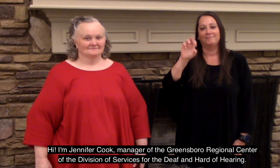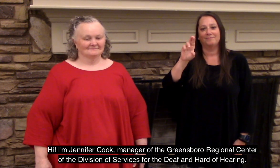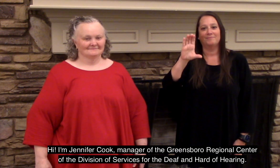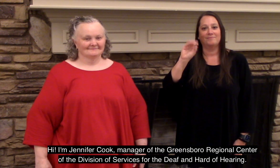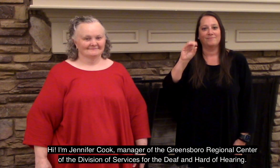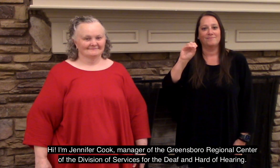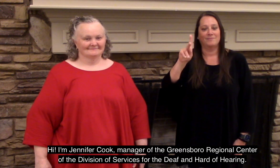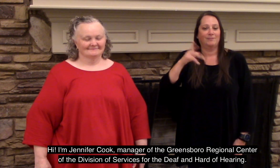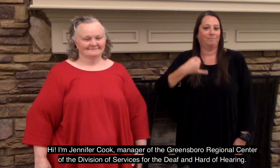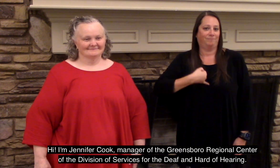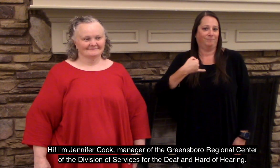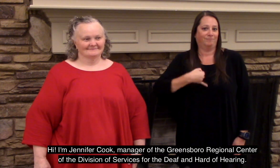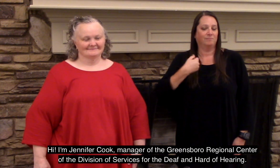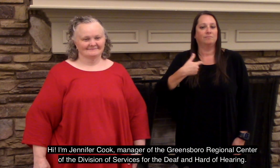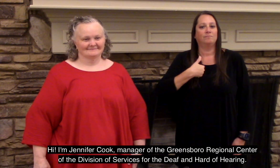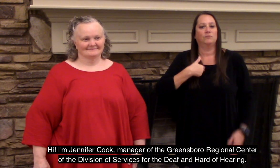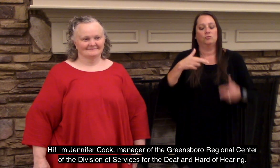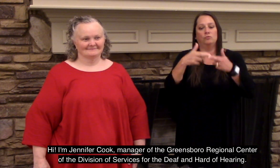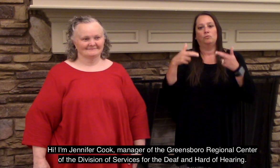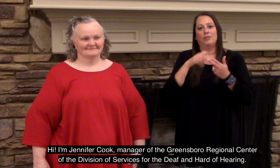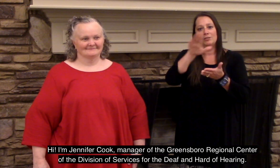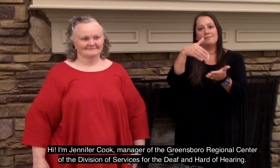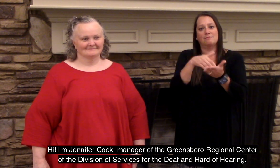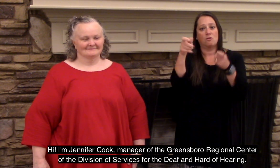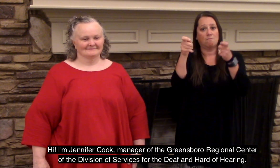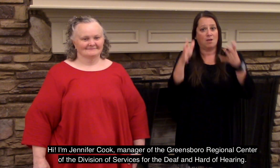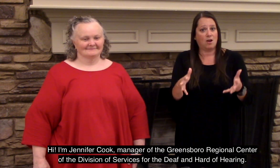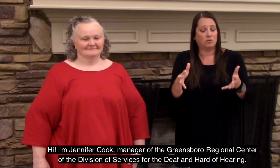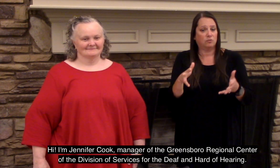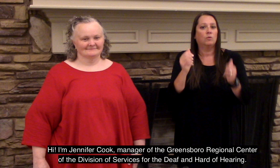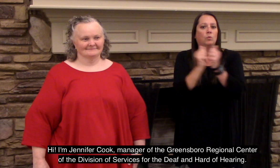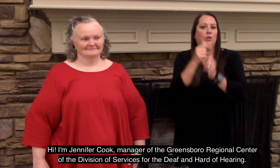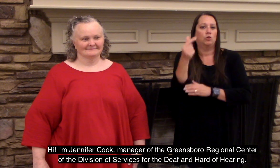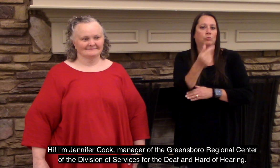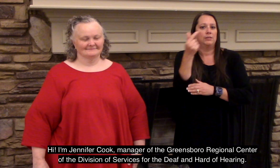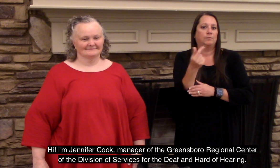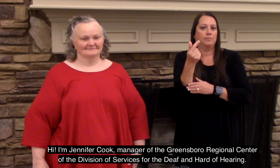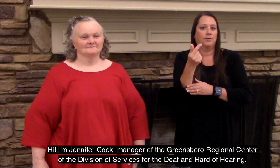Hi, I'm Jennifer Cook, Manager of the Greensboro Regional Center of the Division of Services for the Deaf and Hard of Hearing.